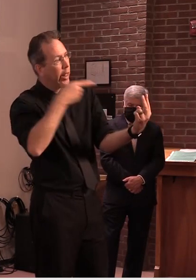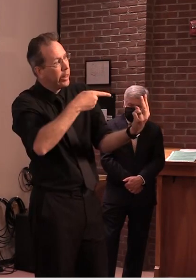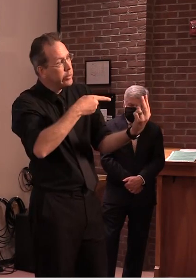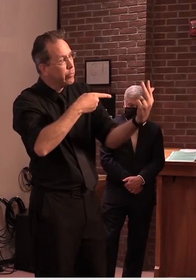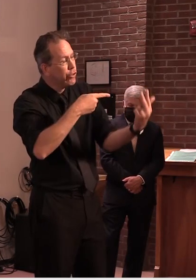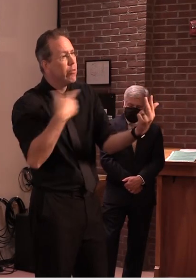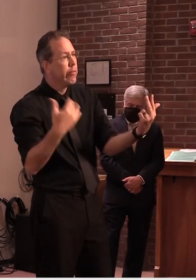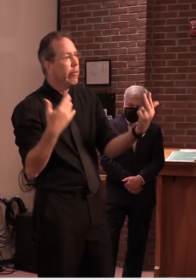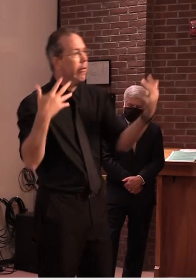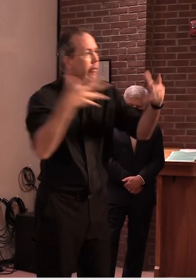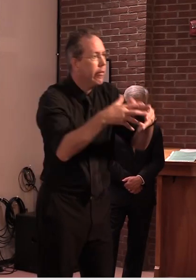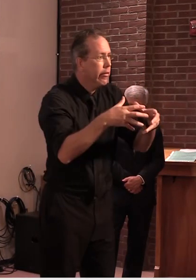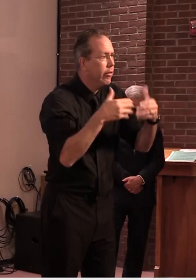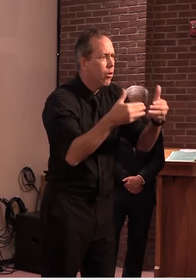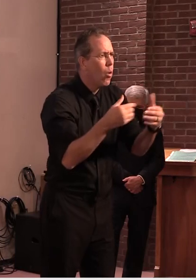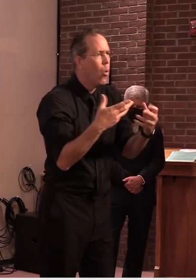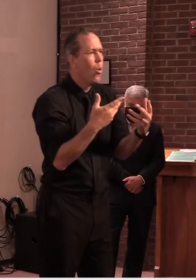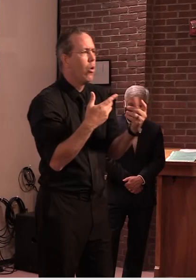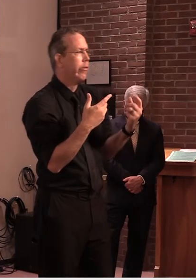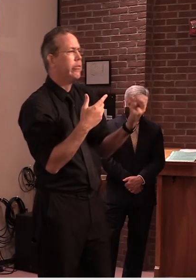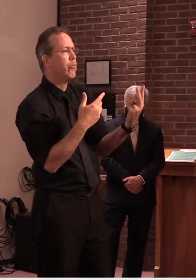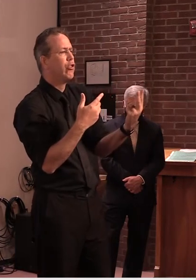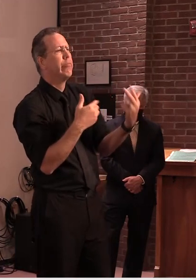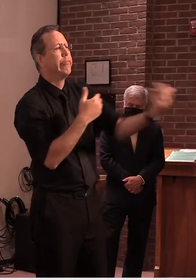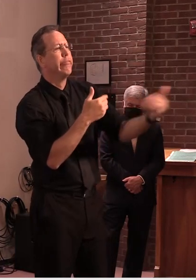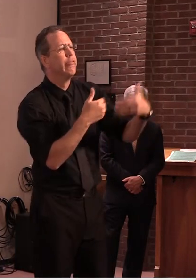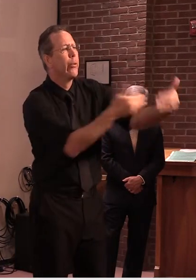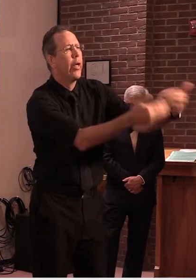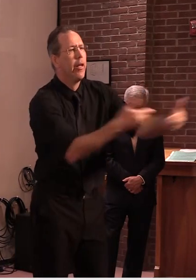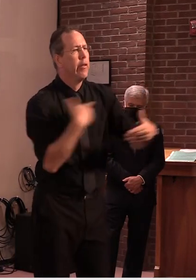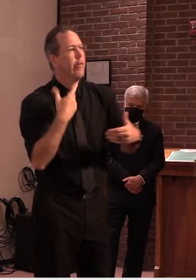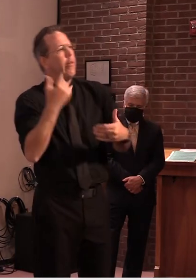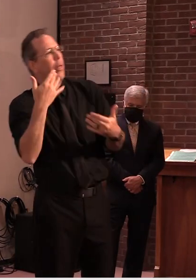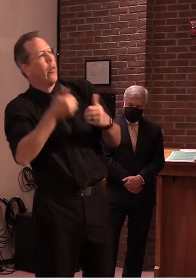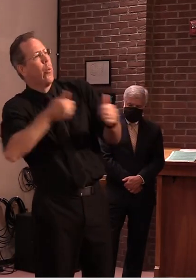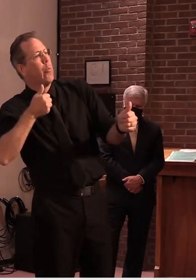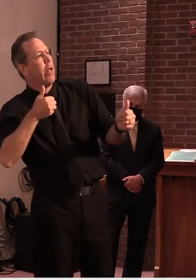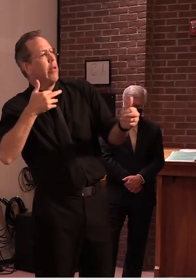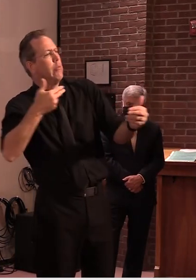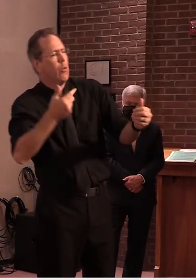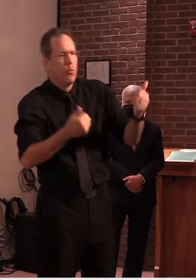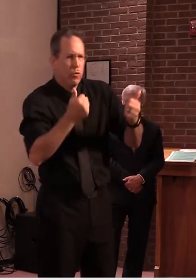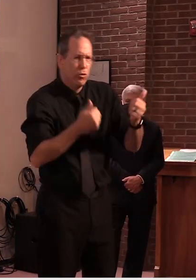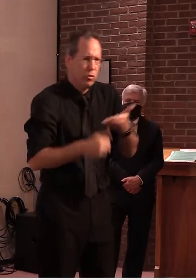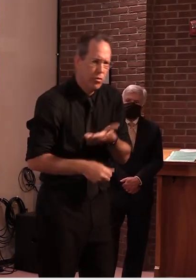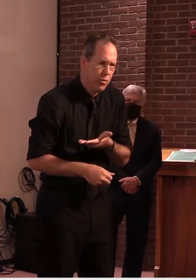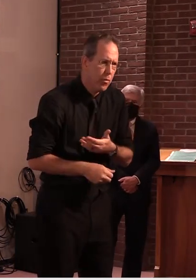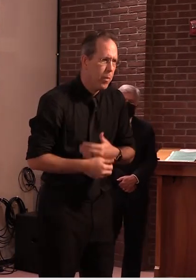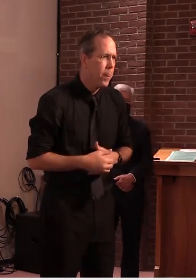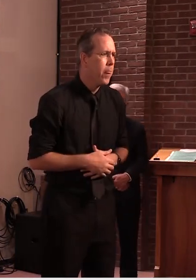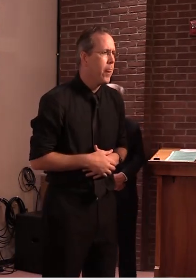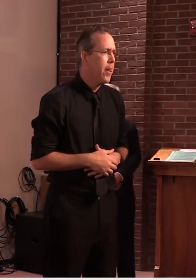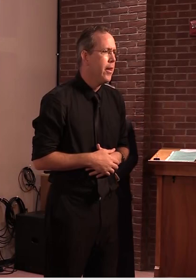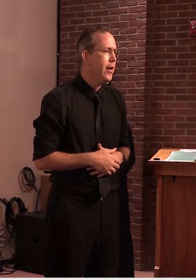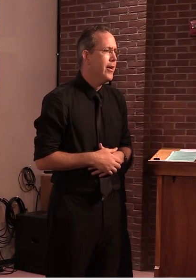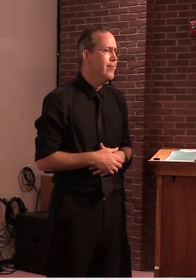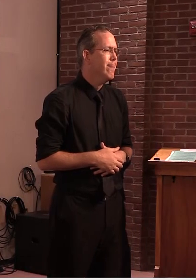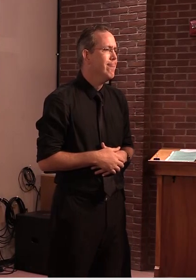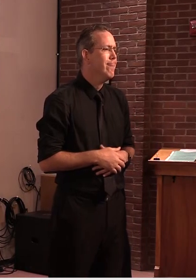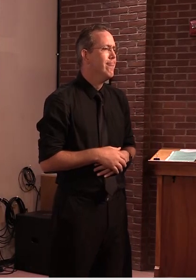the intention would be to have that oh i'm sorry go ahead no you go ahead that's fine